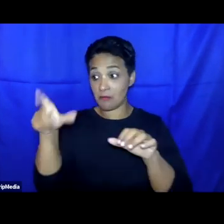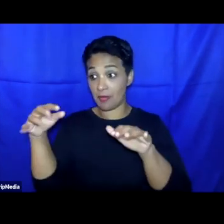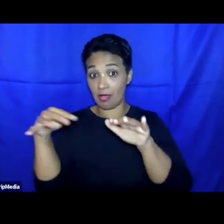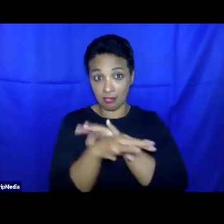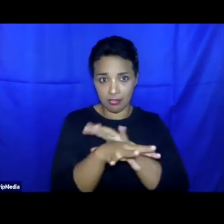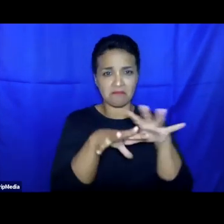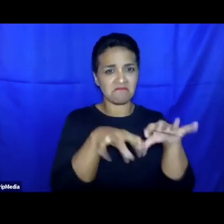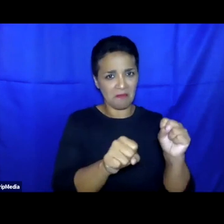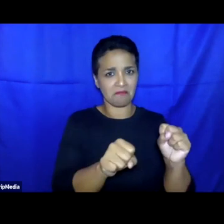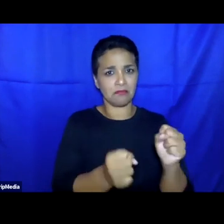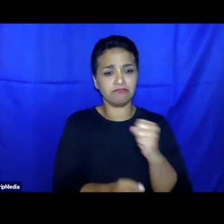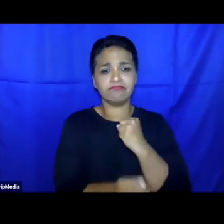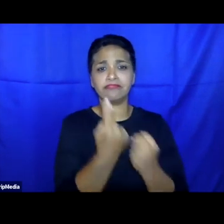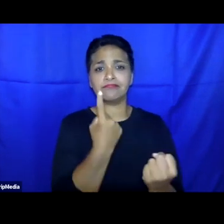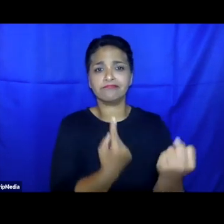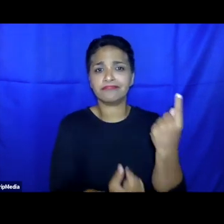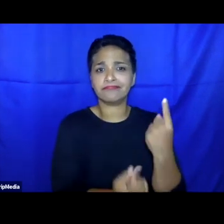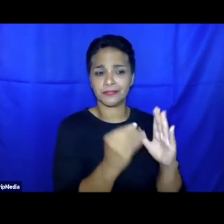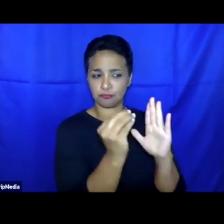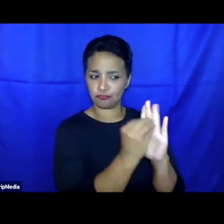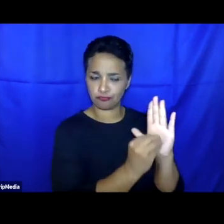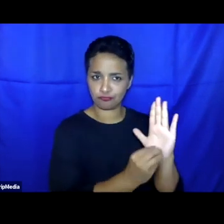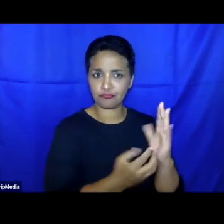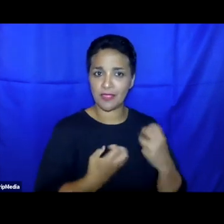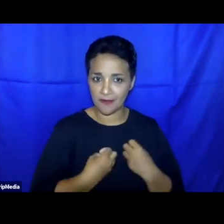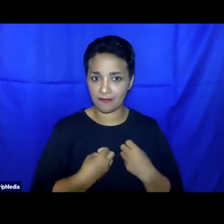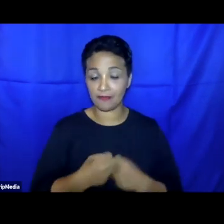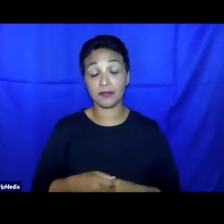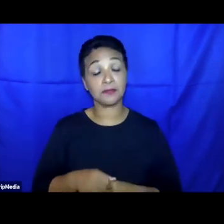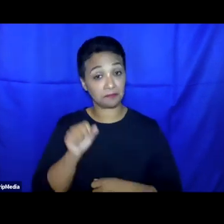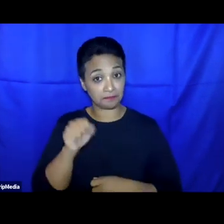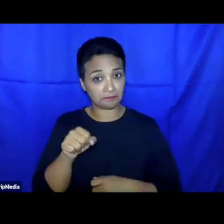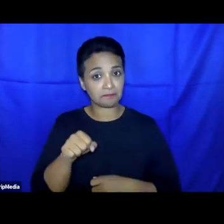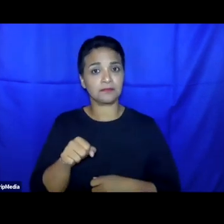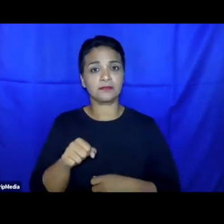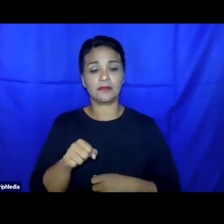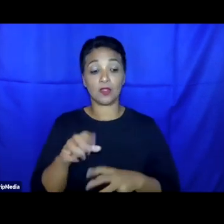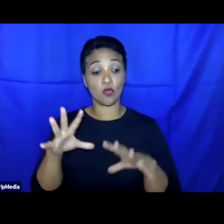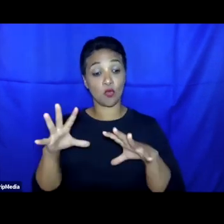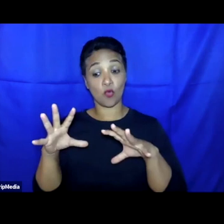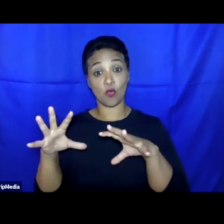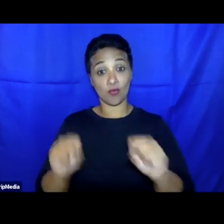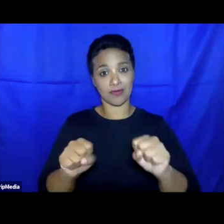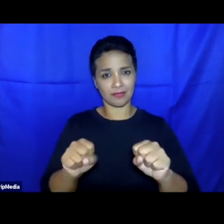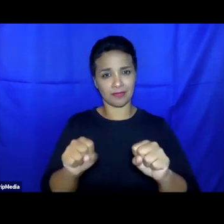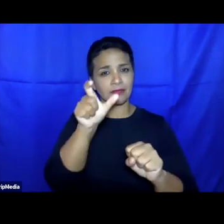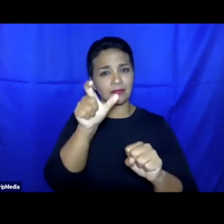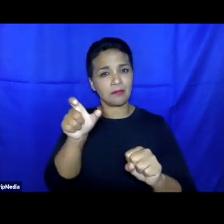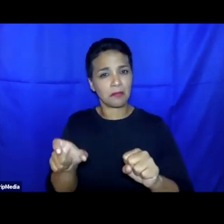instruments. And, of course, this rather containment heavy nature of current EU arrangements makes